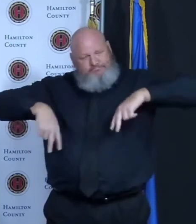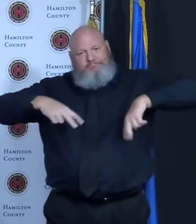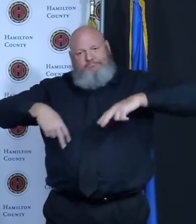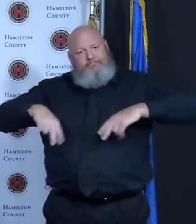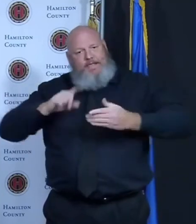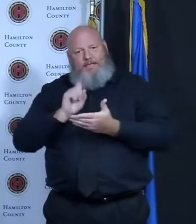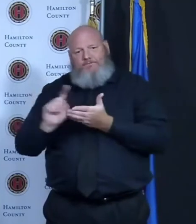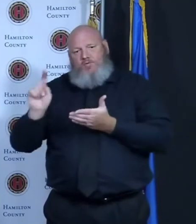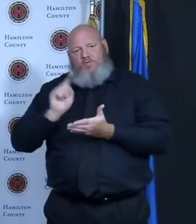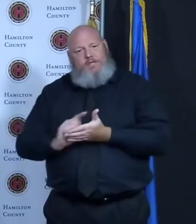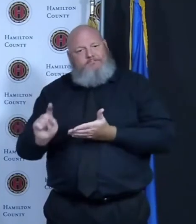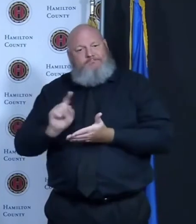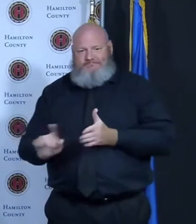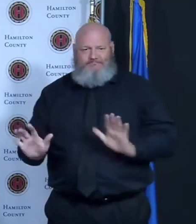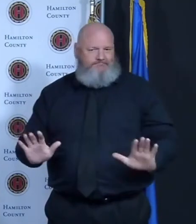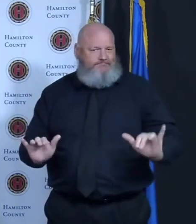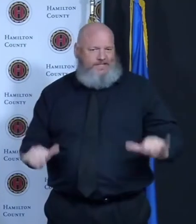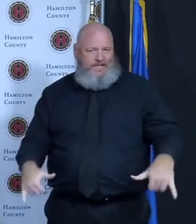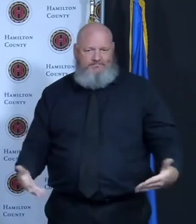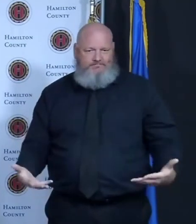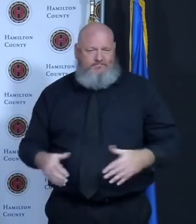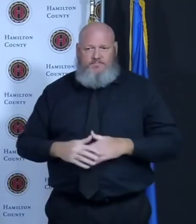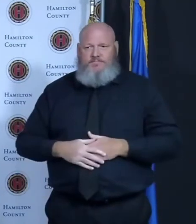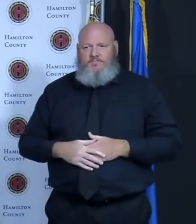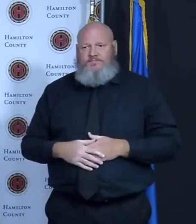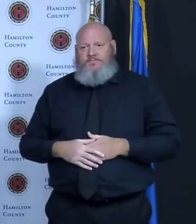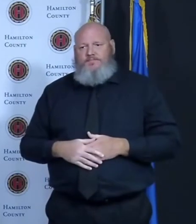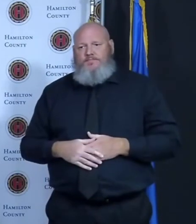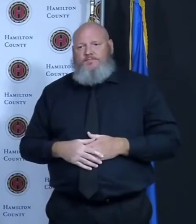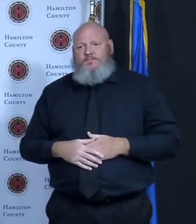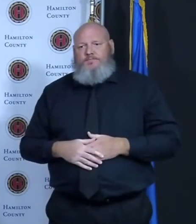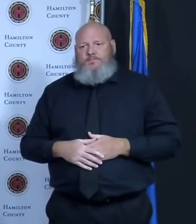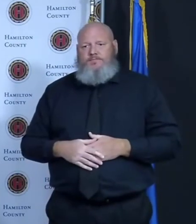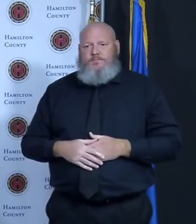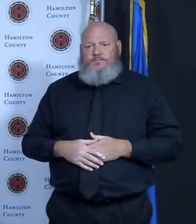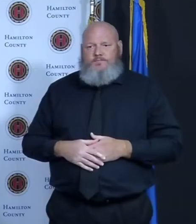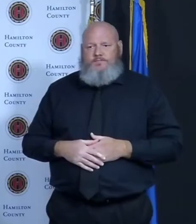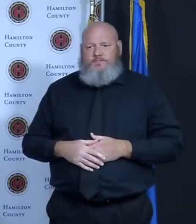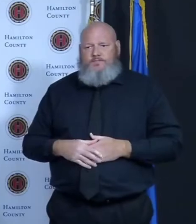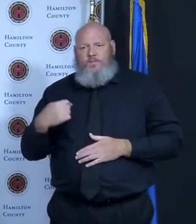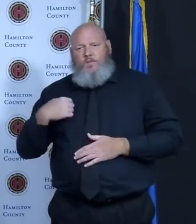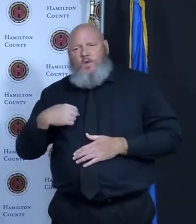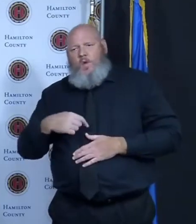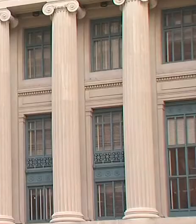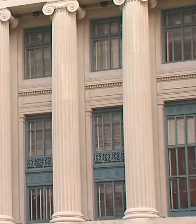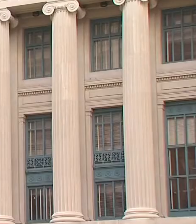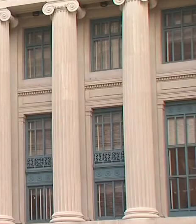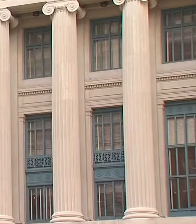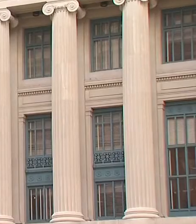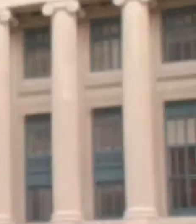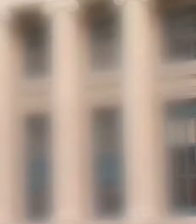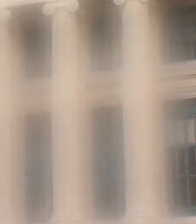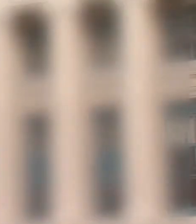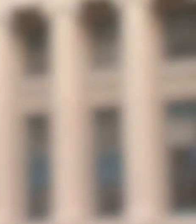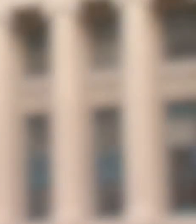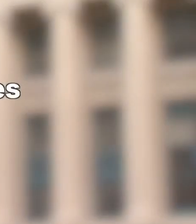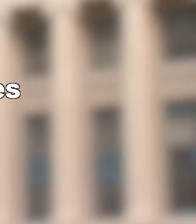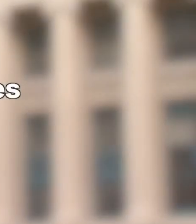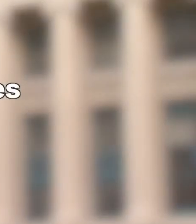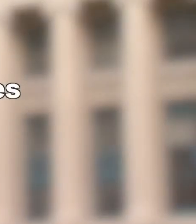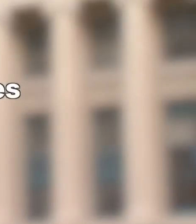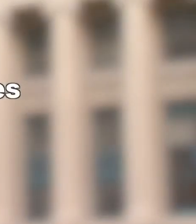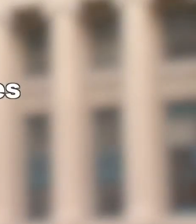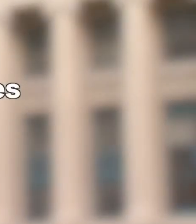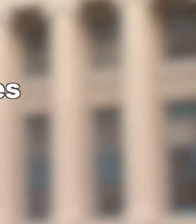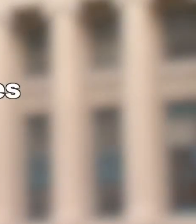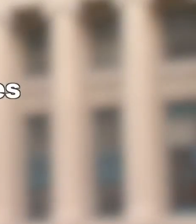do. So we have started furloughs as of this point. We're prepared to do more of that as we need to. More than half of the 240